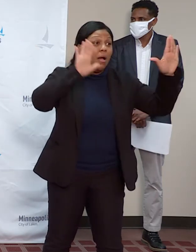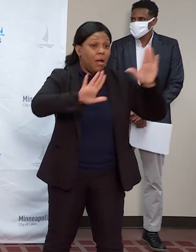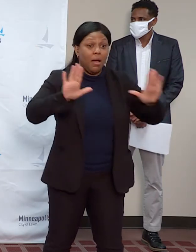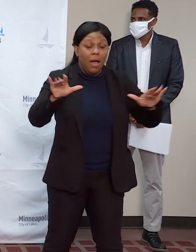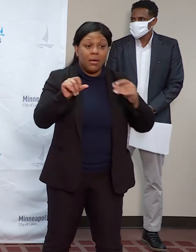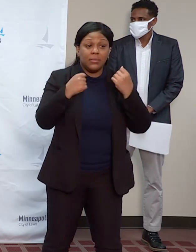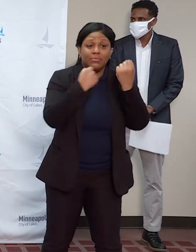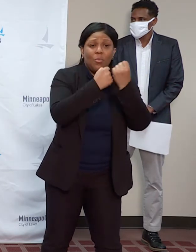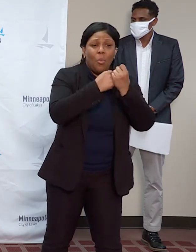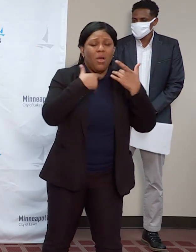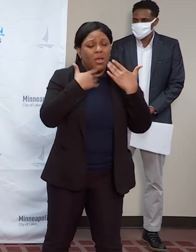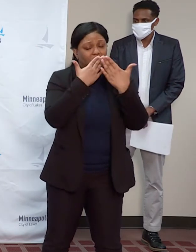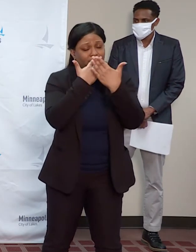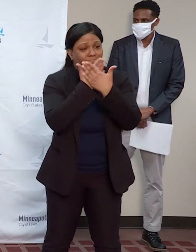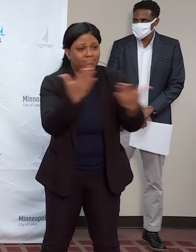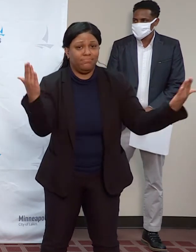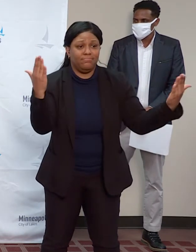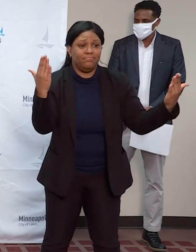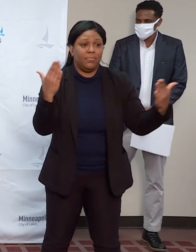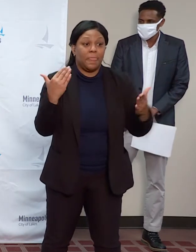later this afternoon. Thank you.